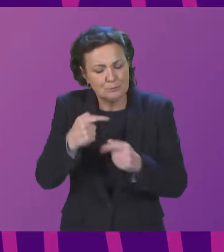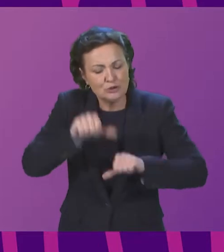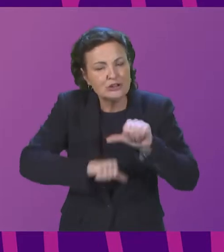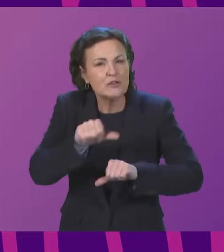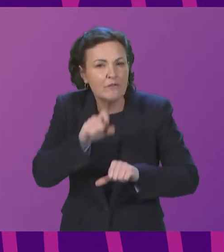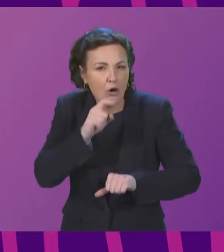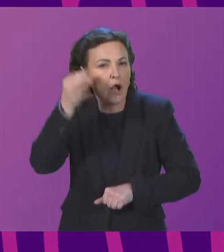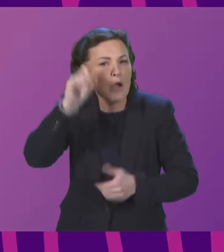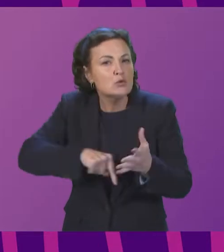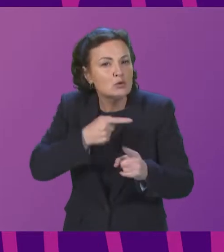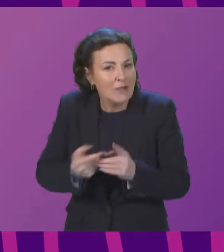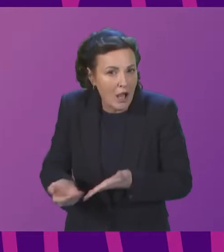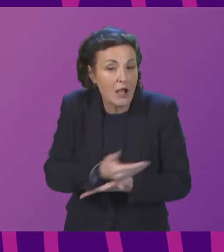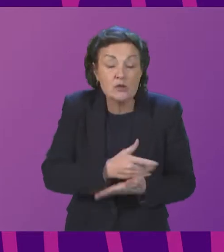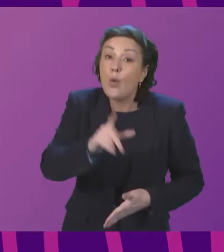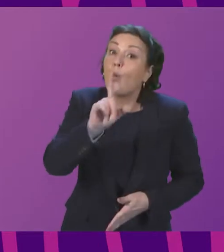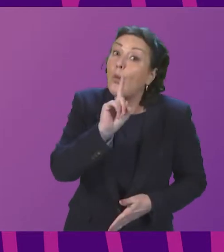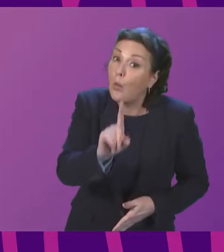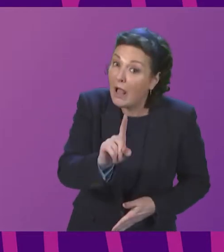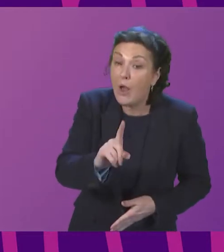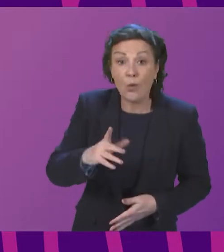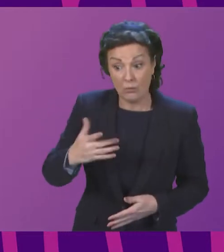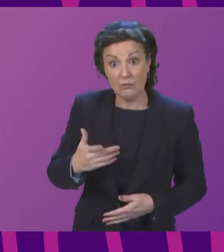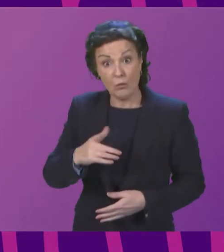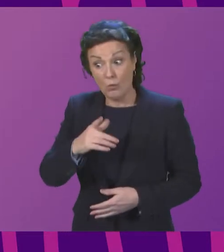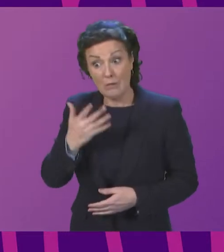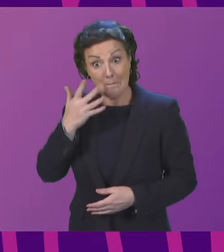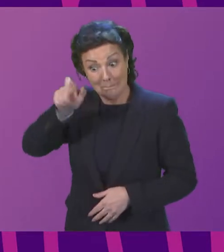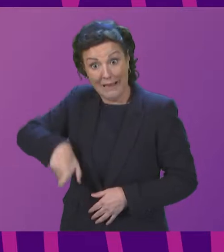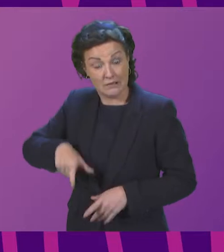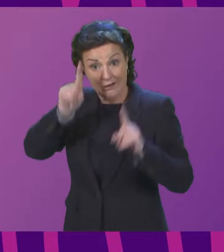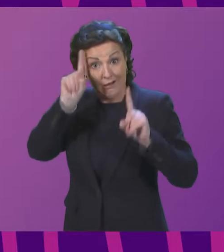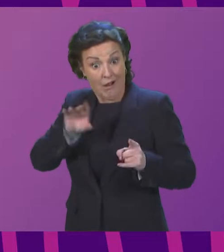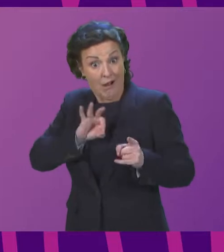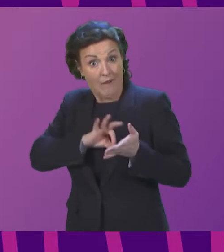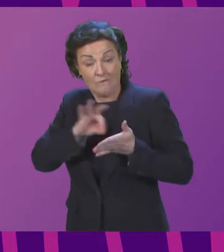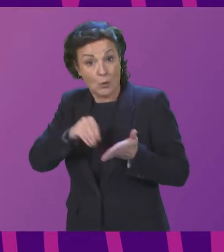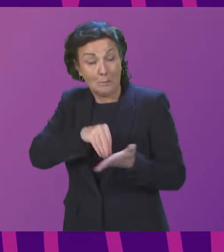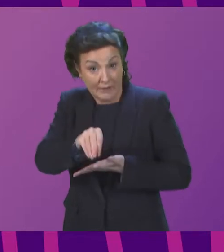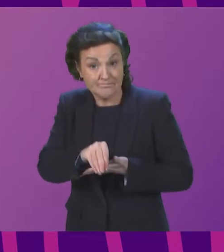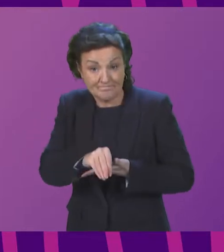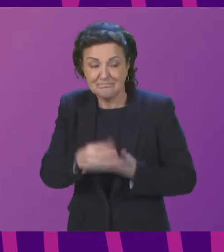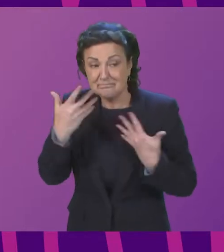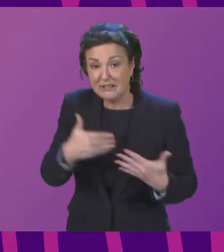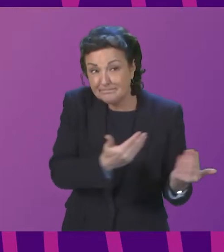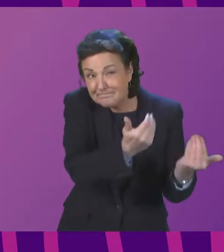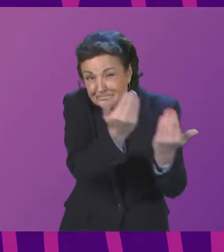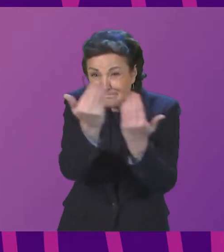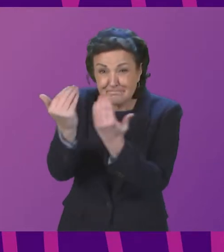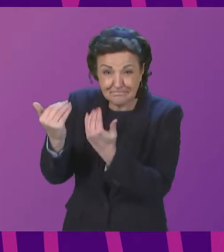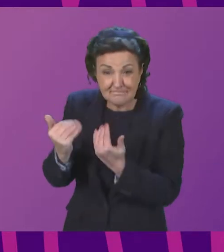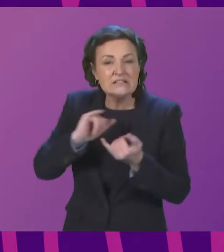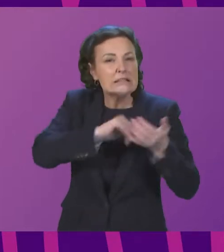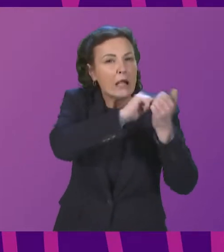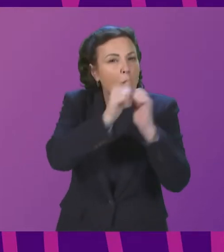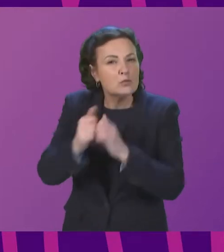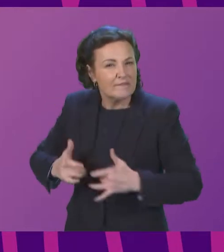tax, which apply when a person has difficulty in making payment. We sought views from stakeholders when we last considered